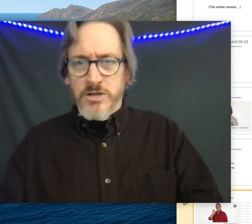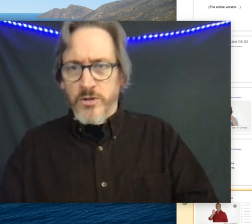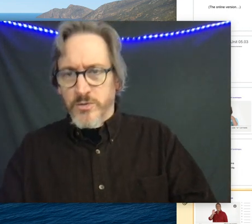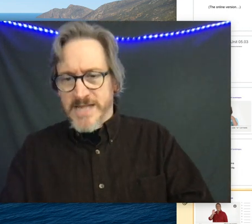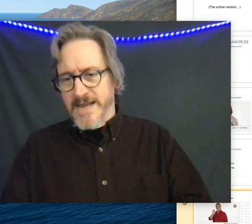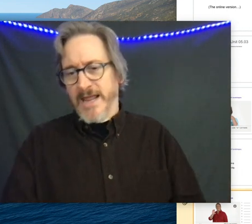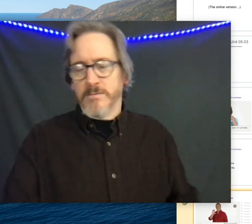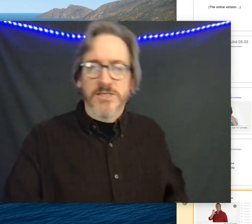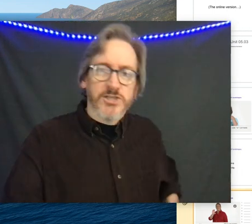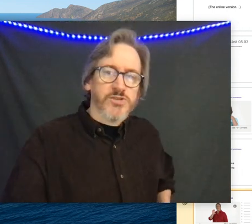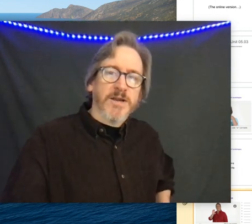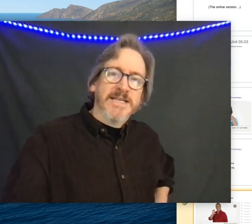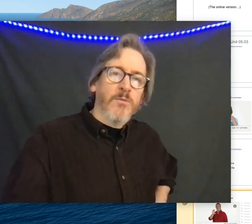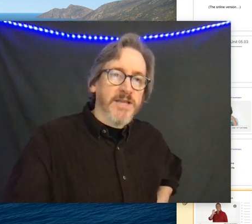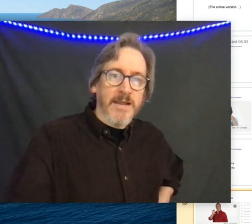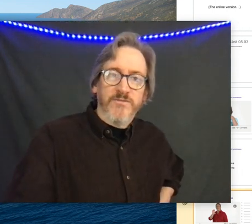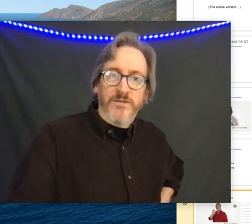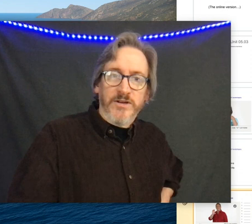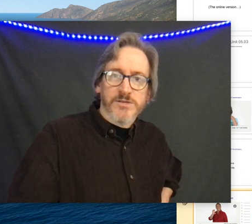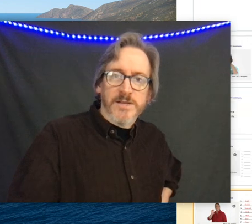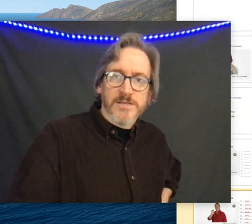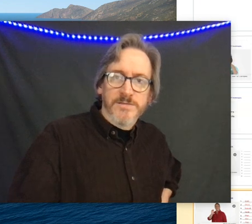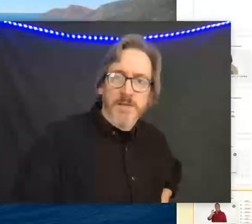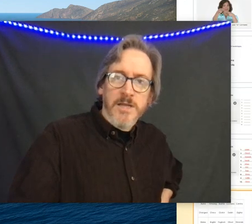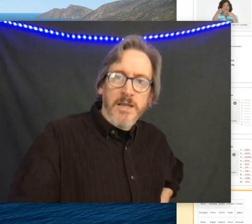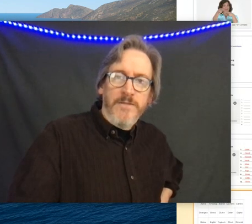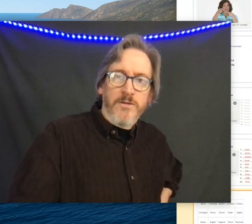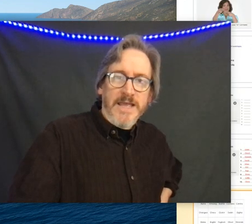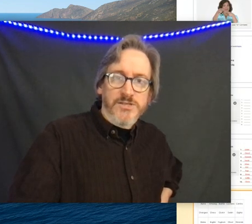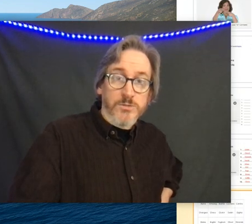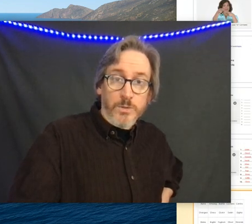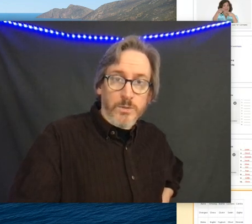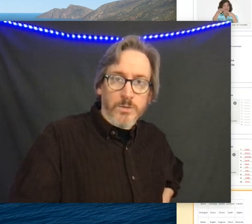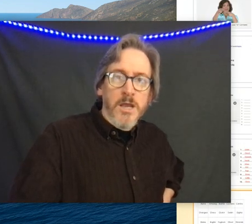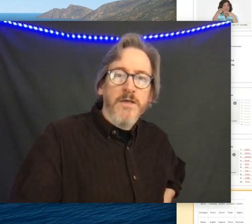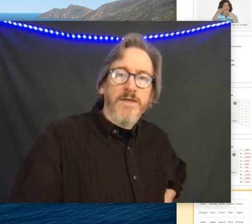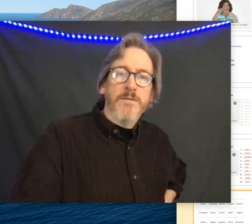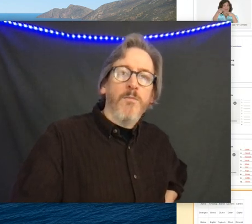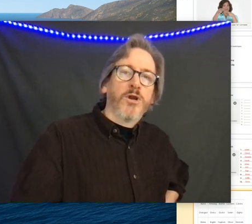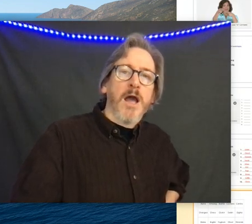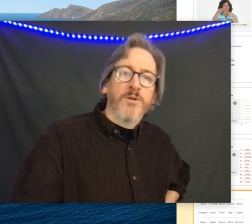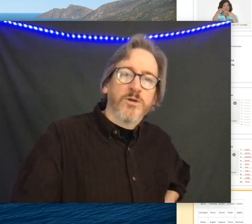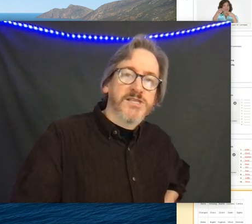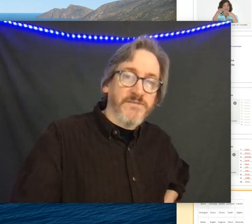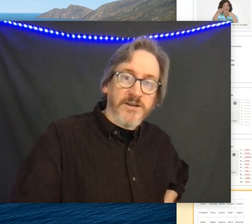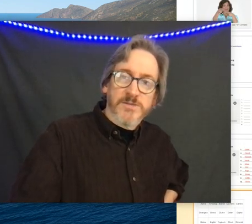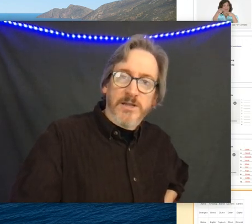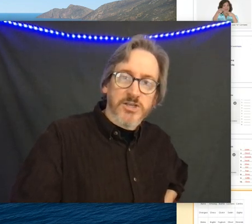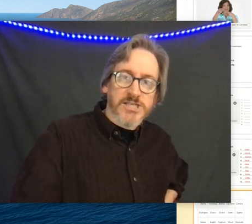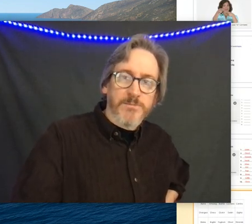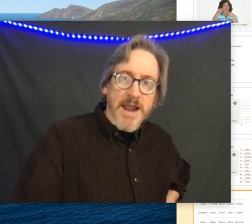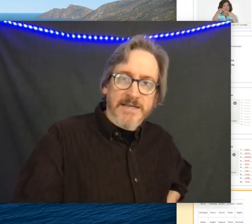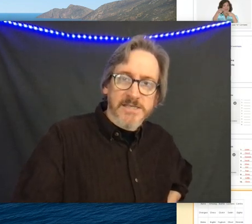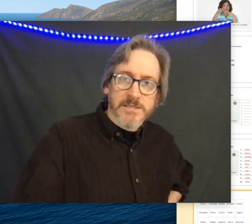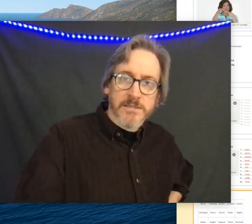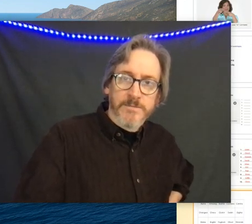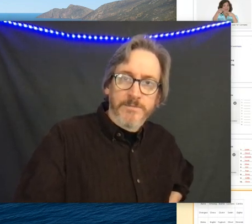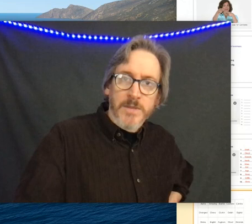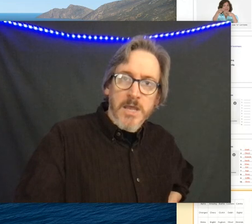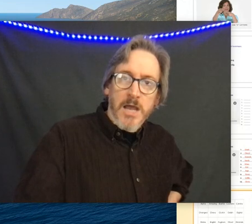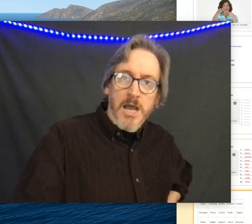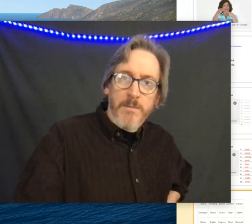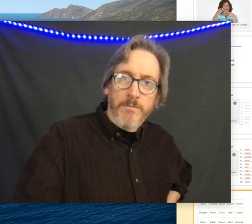She's going to go through 10 names. Just write down what the name she fingerspells, and there are the answers. Then more common words to fingerspell, just some practice.